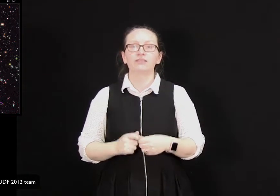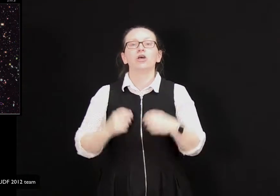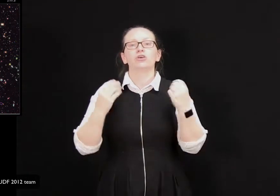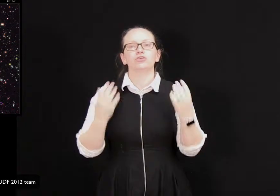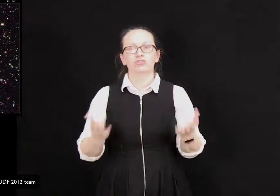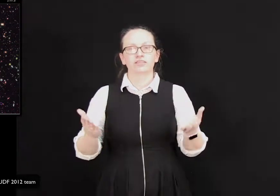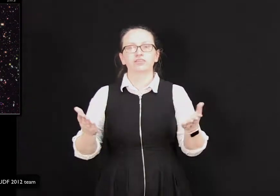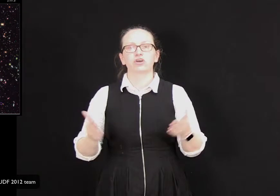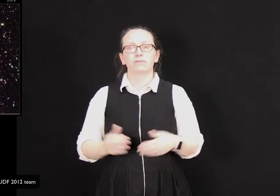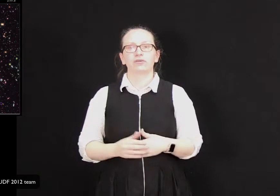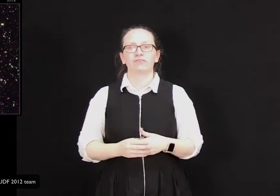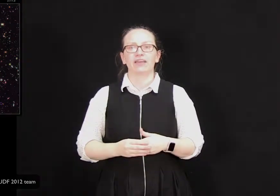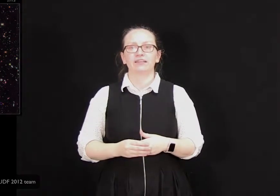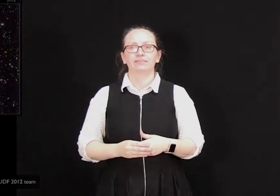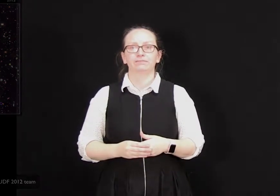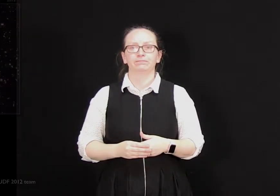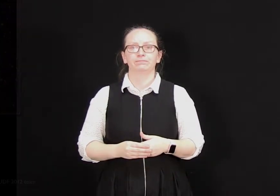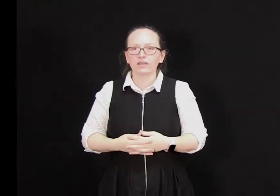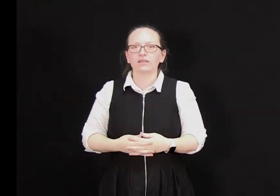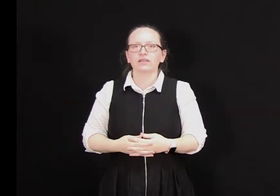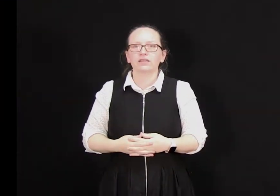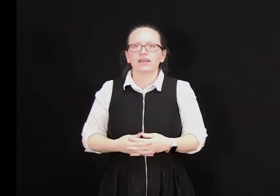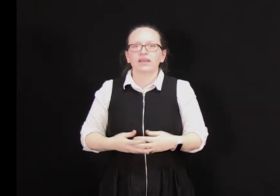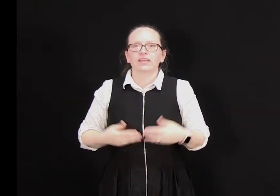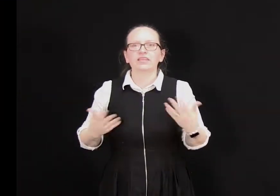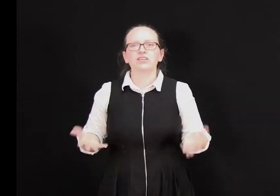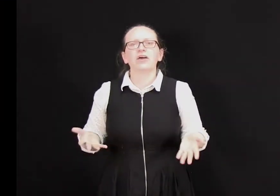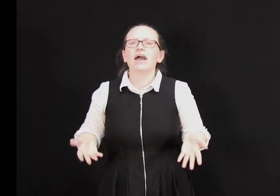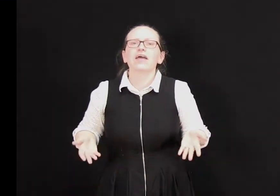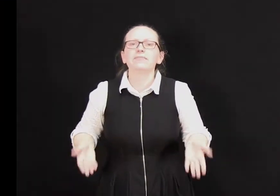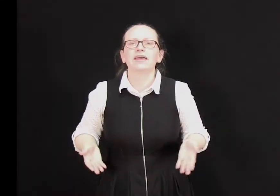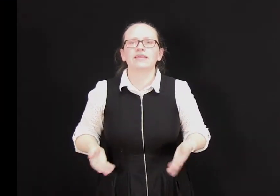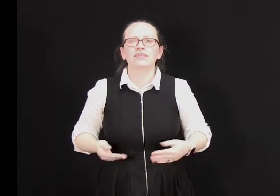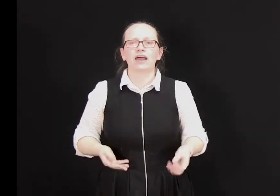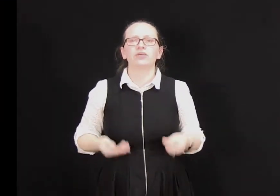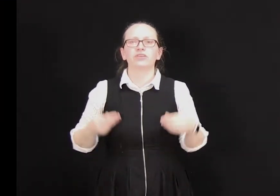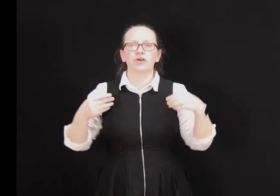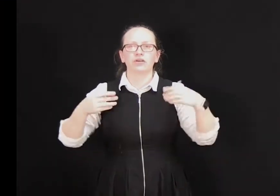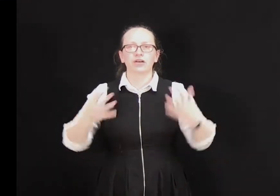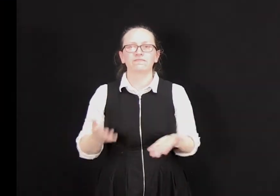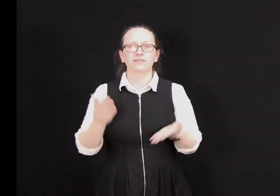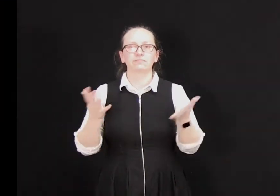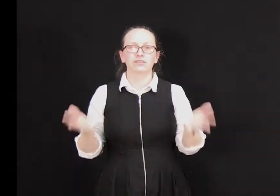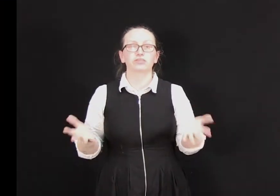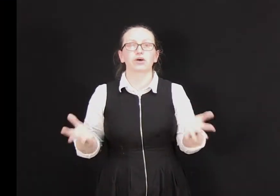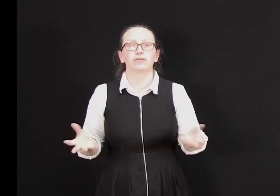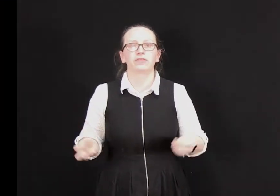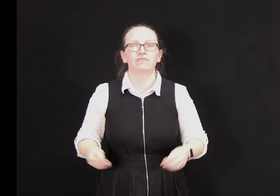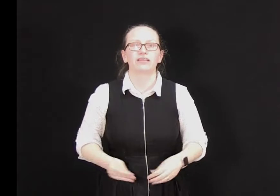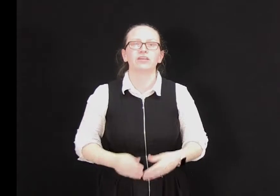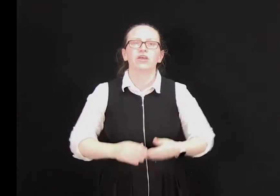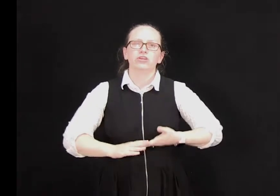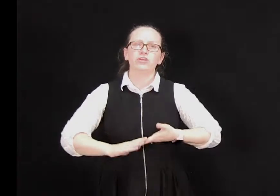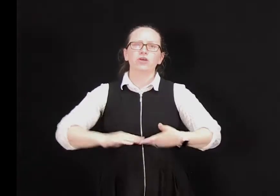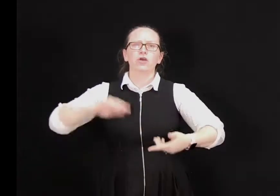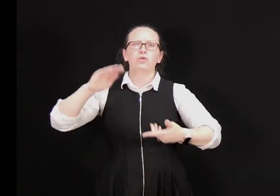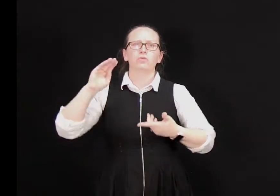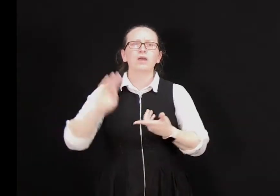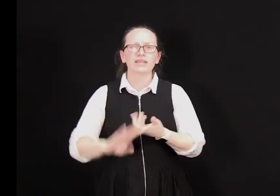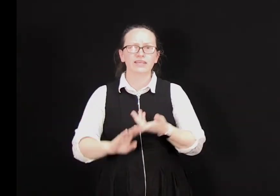using the Doppler effect. Okay so I hope that now you're confident with the Doppler effect. You know where the